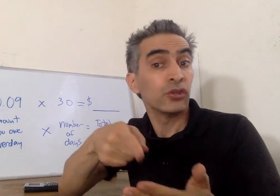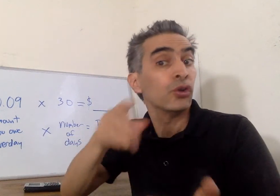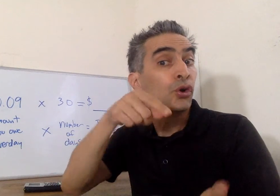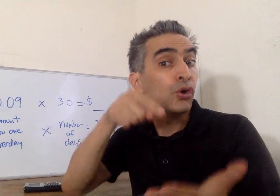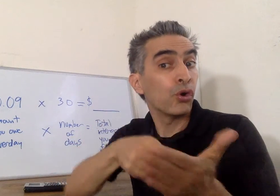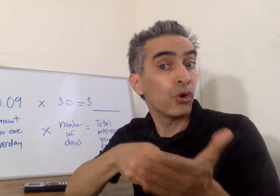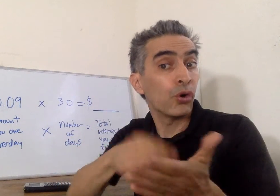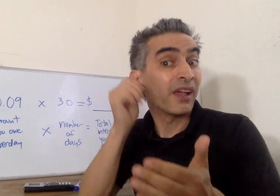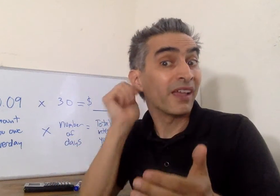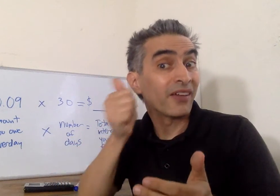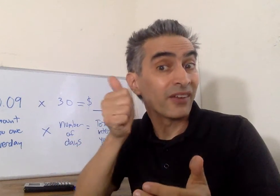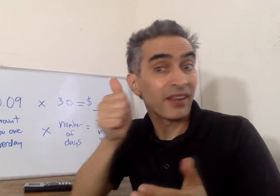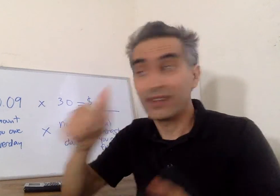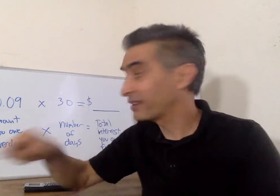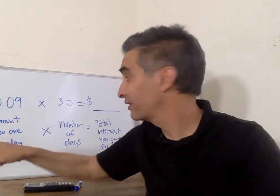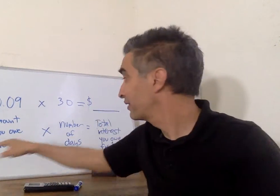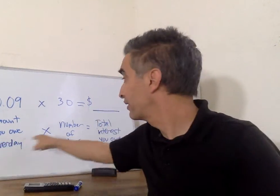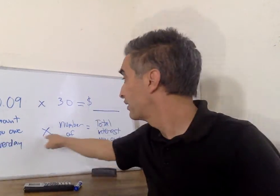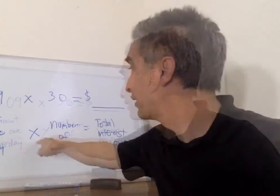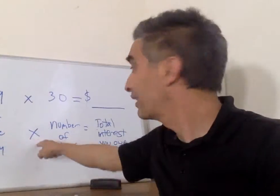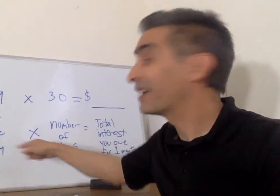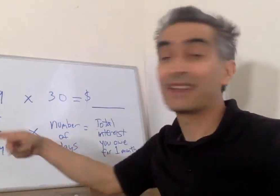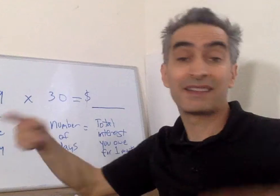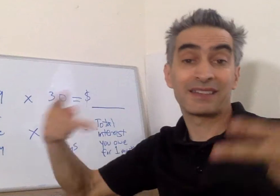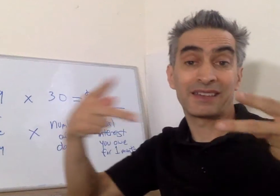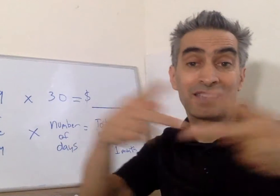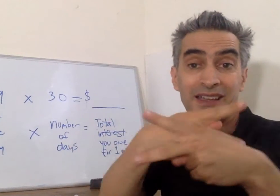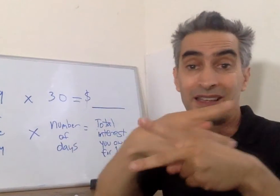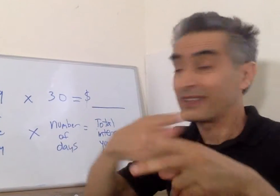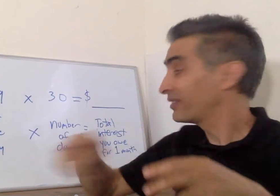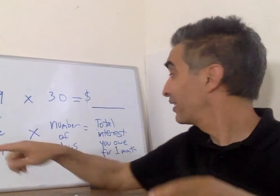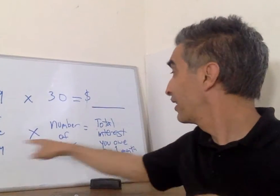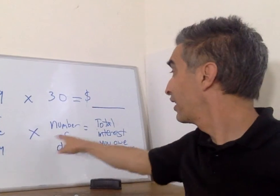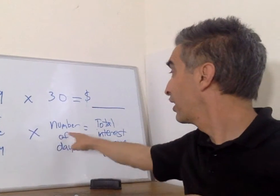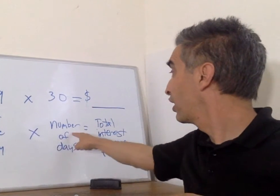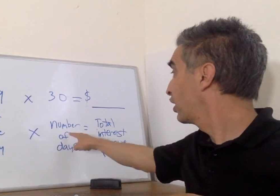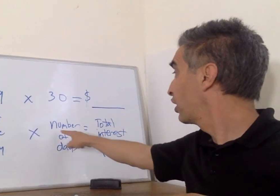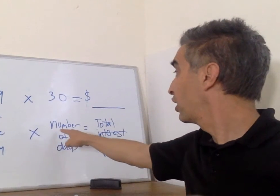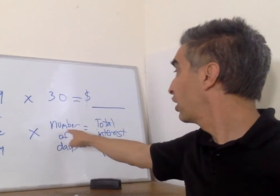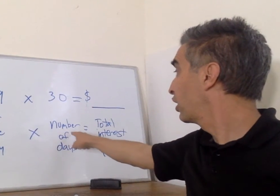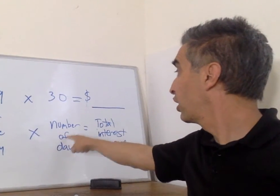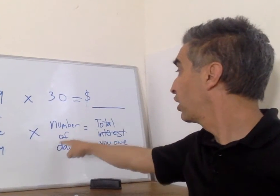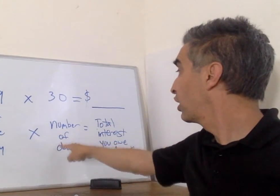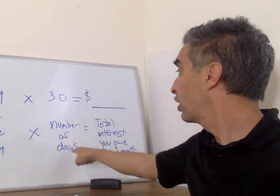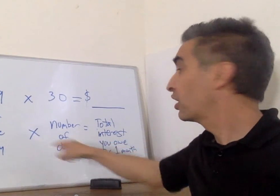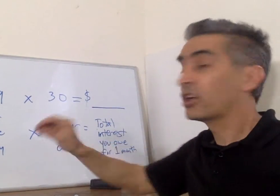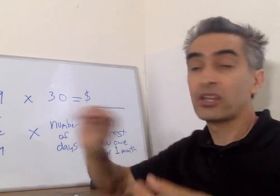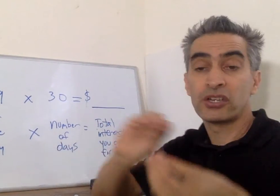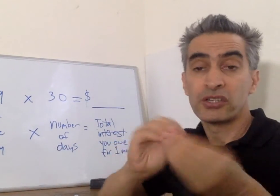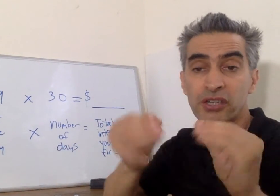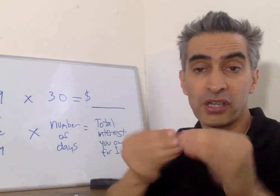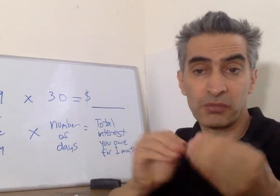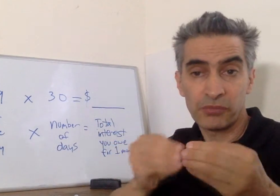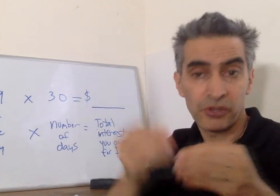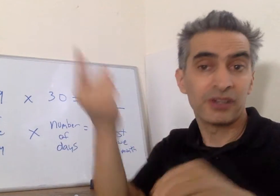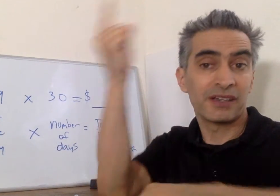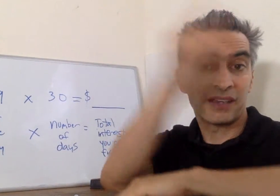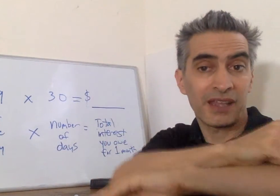The amount you owe every day for 30 days times the number of days